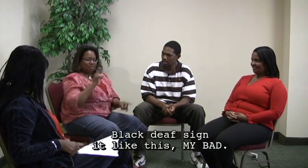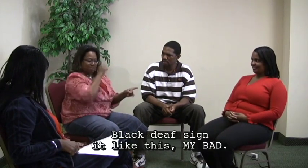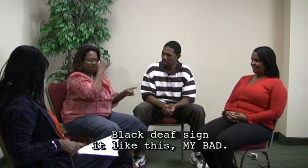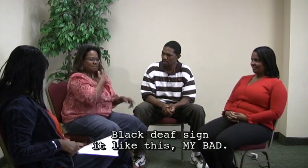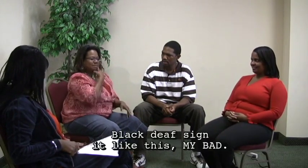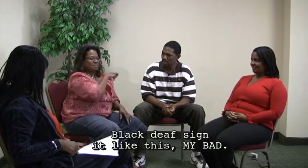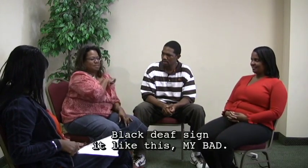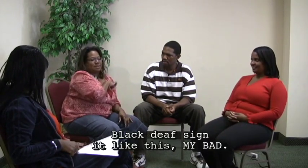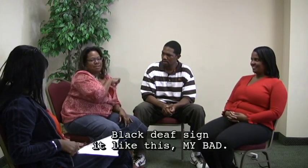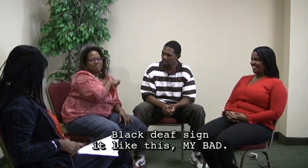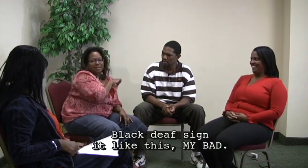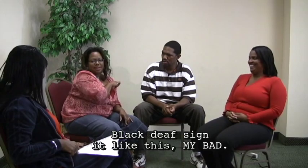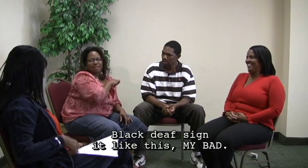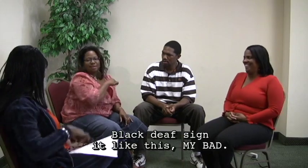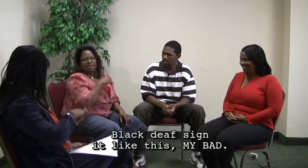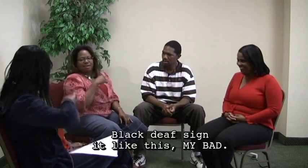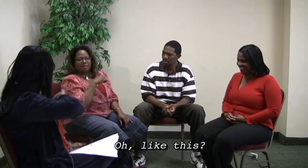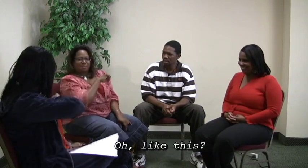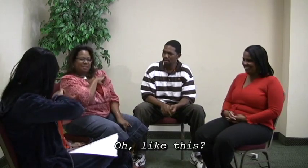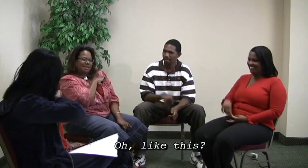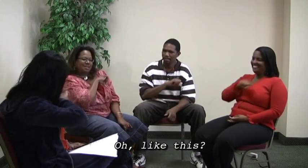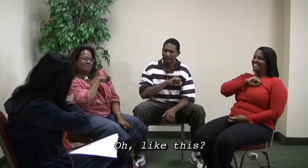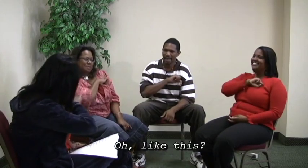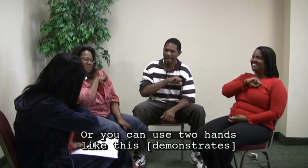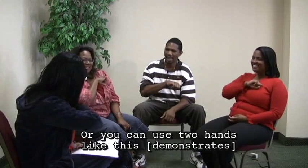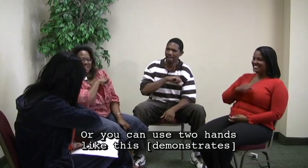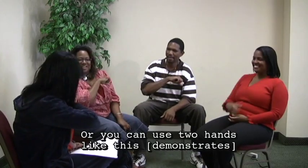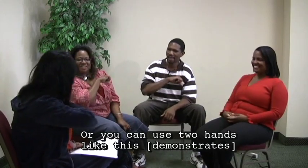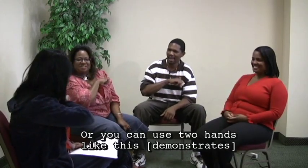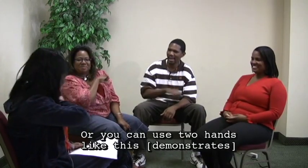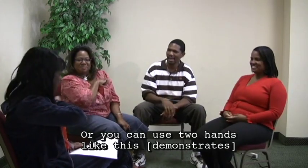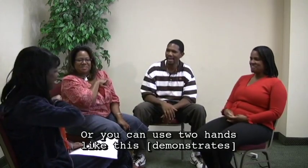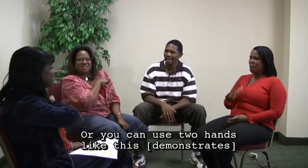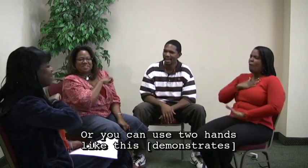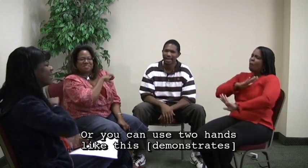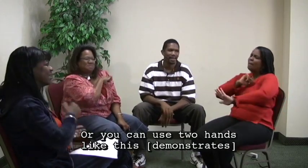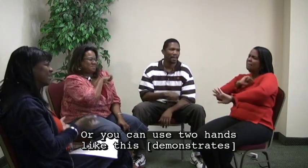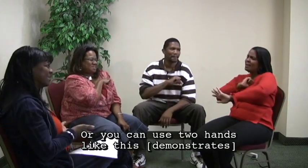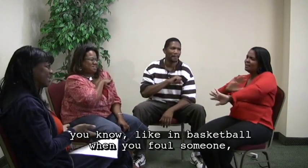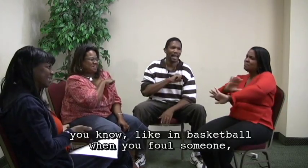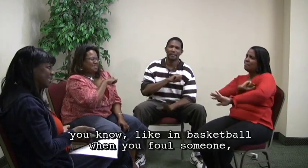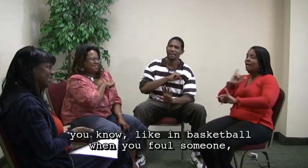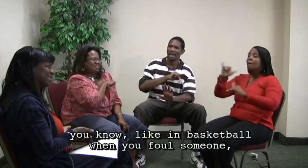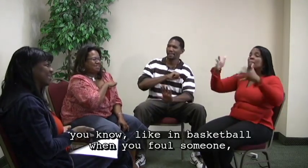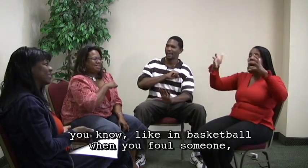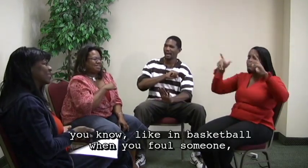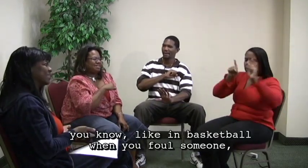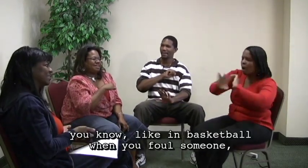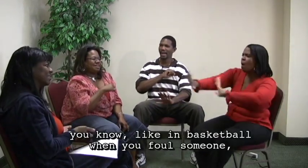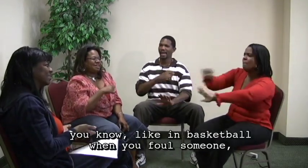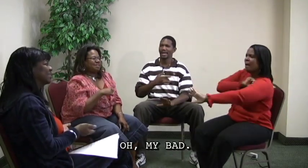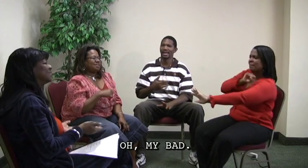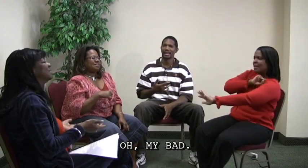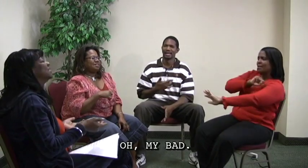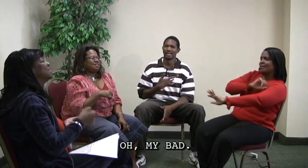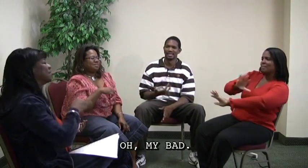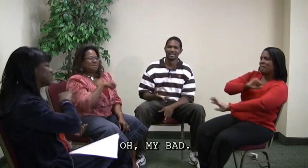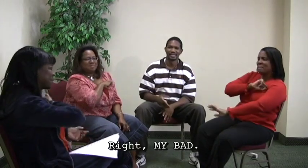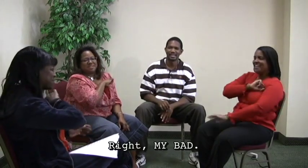Black deaf sign it like this. My bad. Oh, like this. Or you can use two hands. You know, like in basketball when you foul someone.